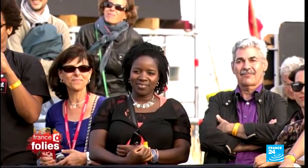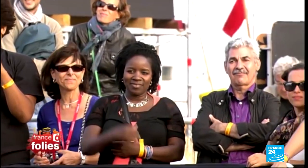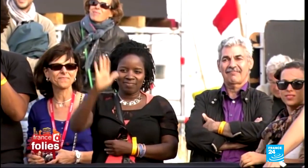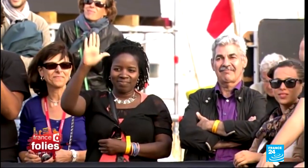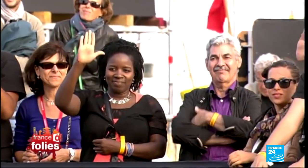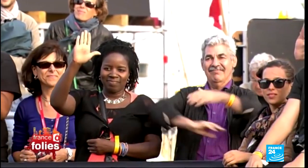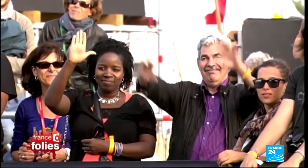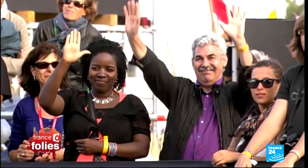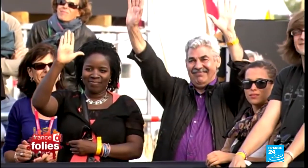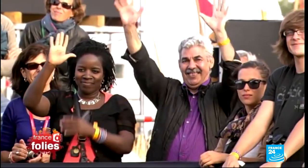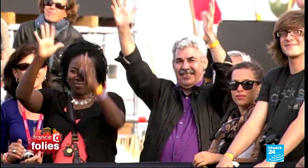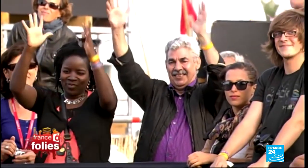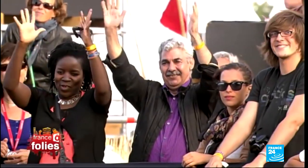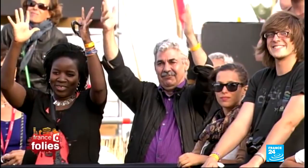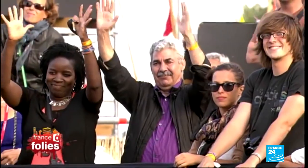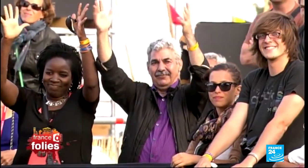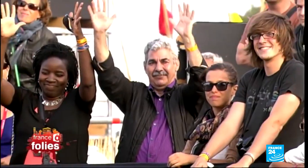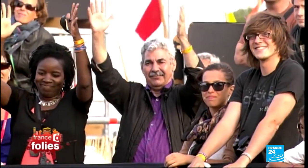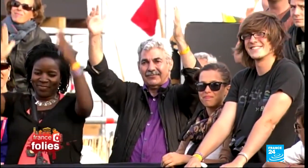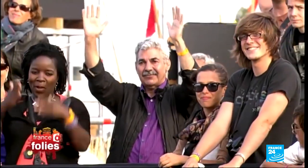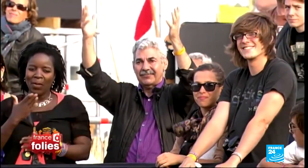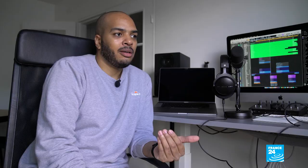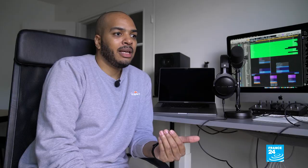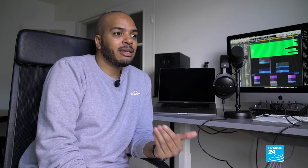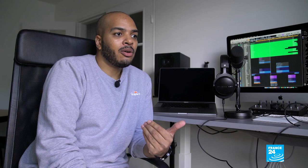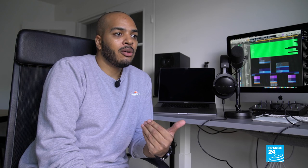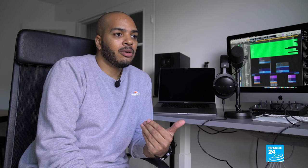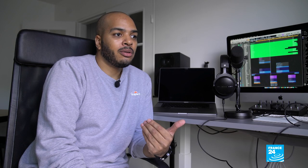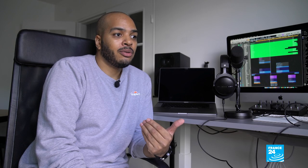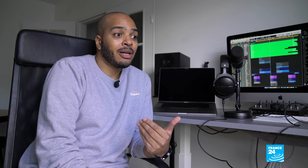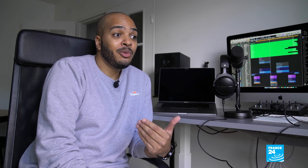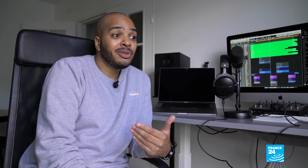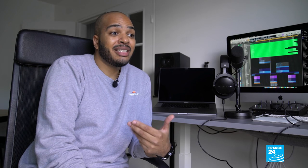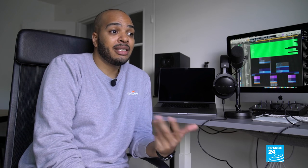share what I'm doing with my parents. As someone from the signing community, it feels right to be doing this.